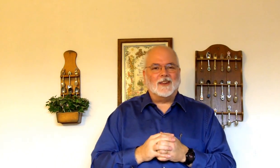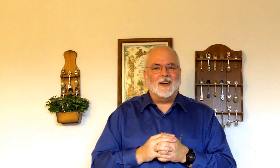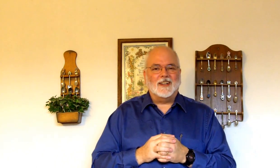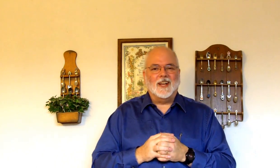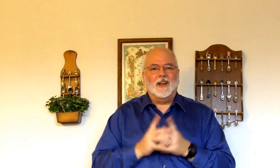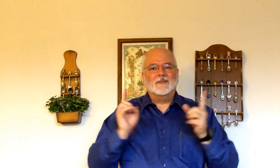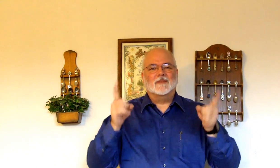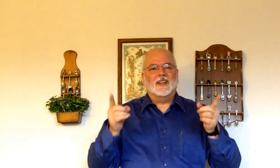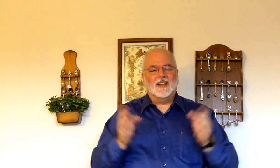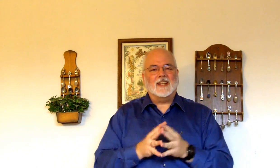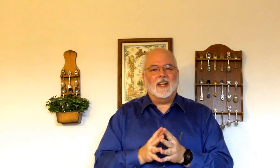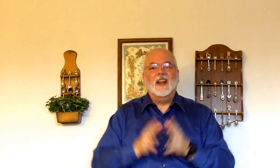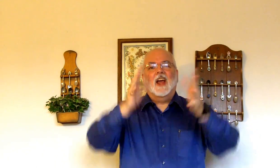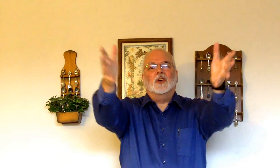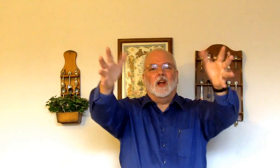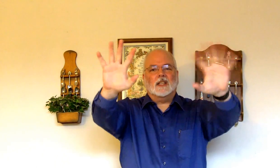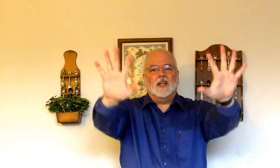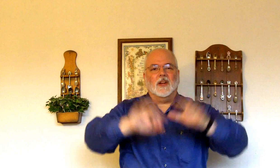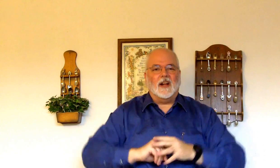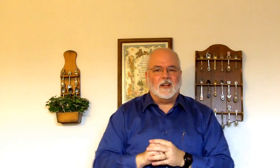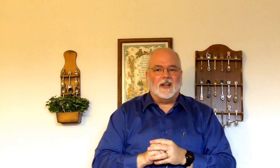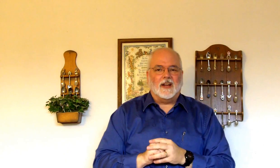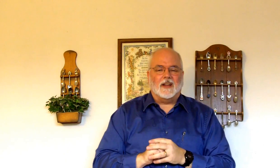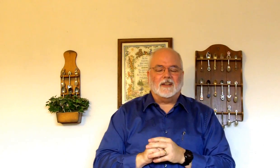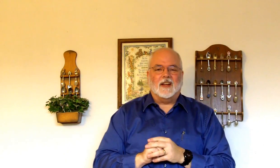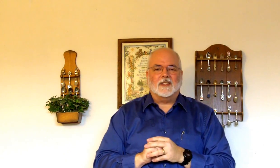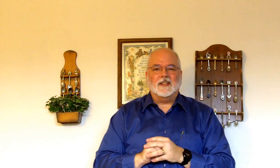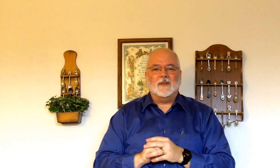there. Anyway. That said. Good luck. I'll see you there at LTC. Because. LTC.